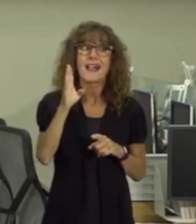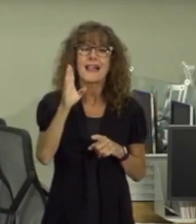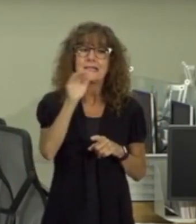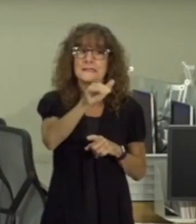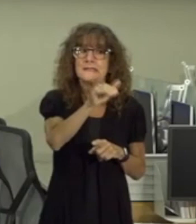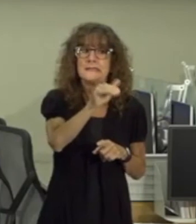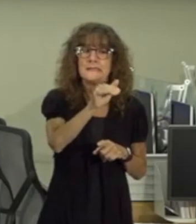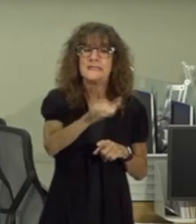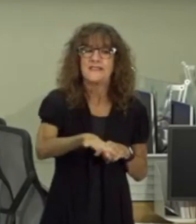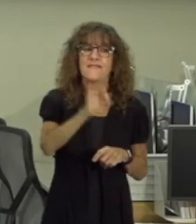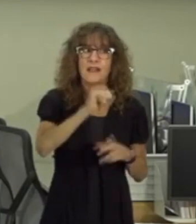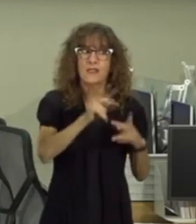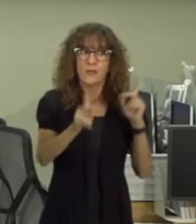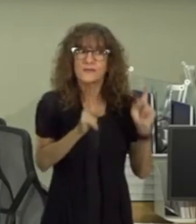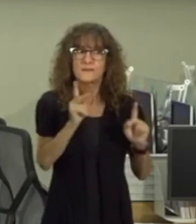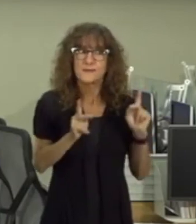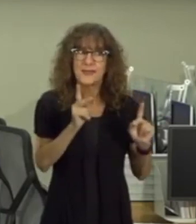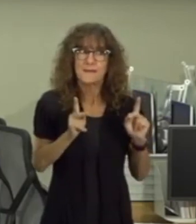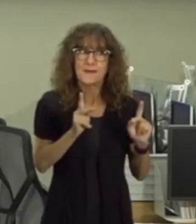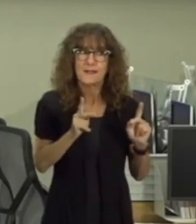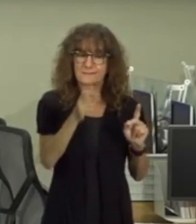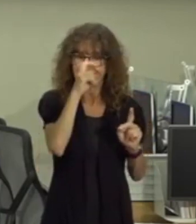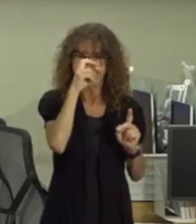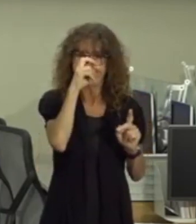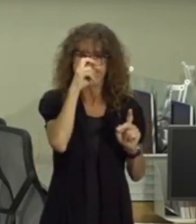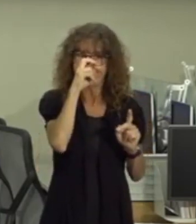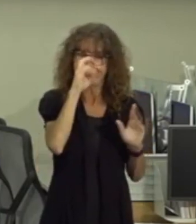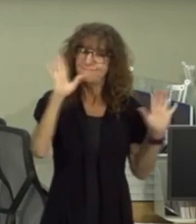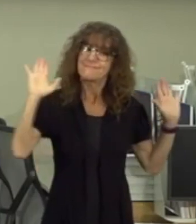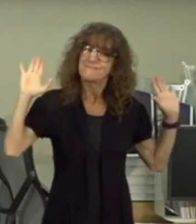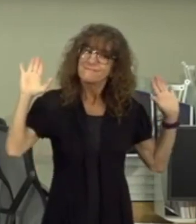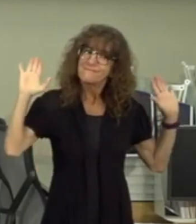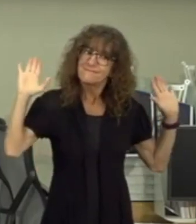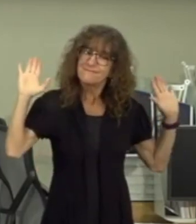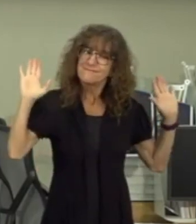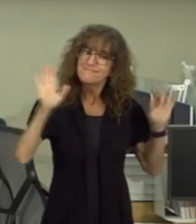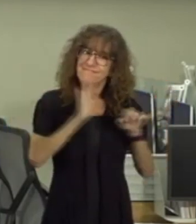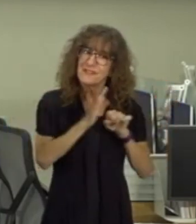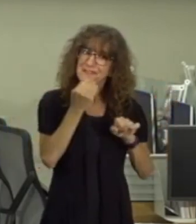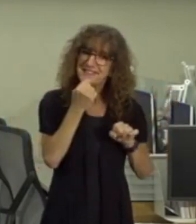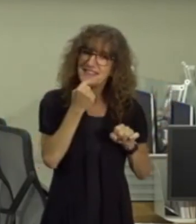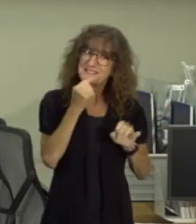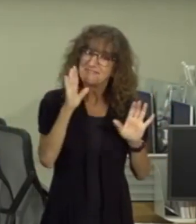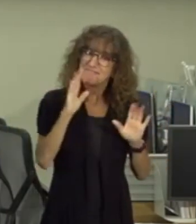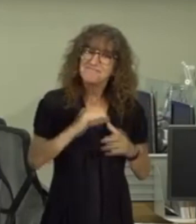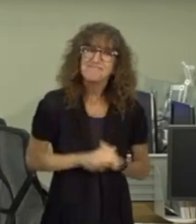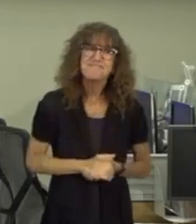about finding those folks and so i i'm going to leave it at that thank you